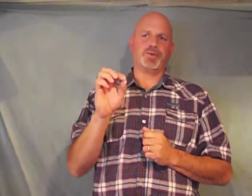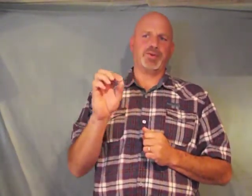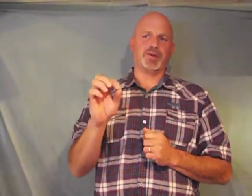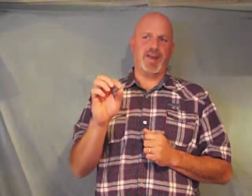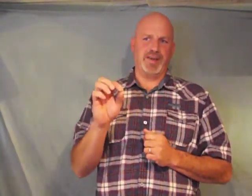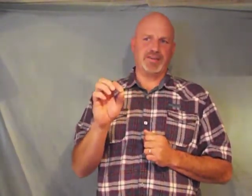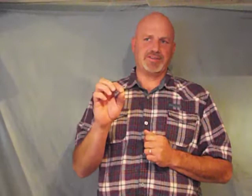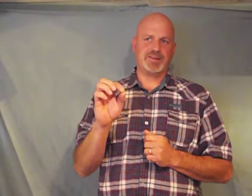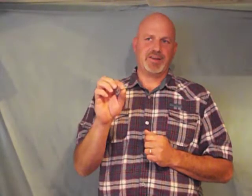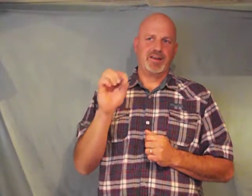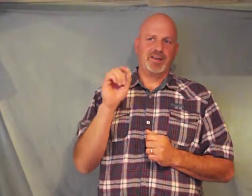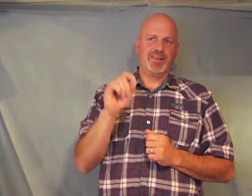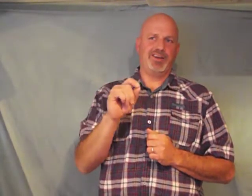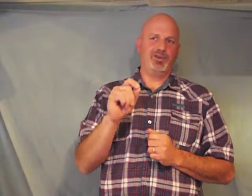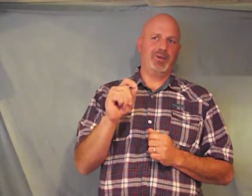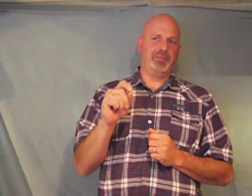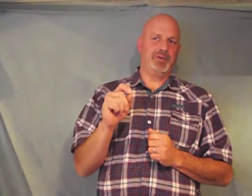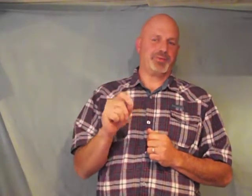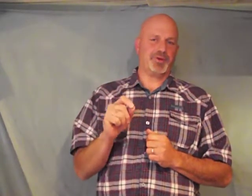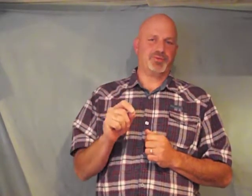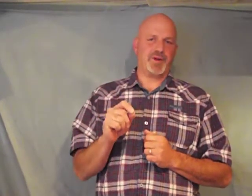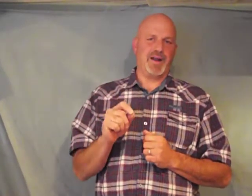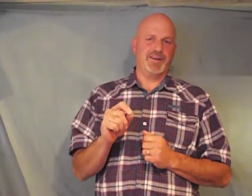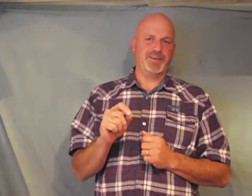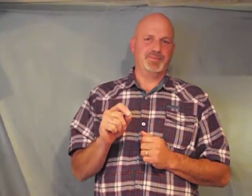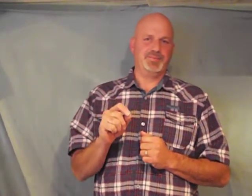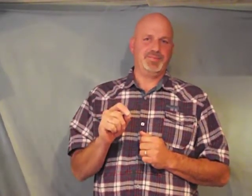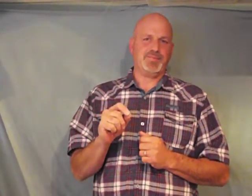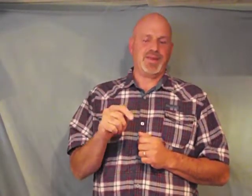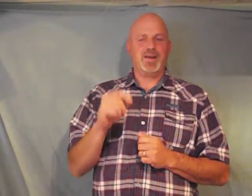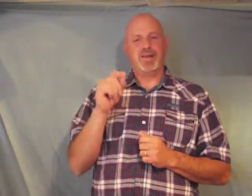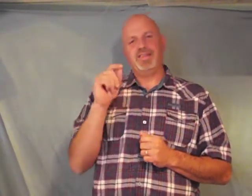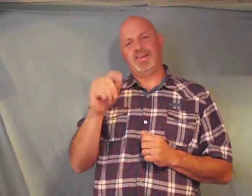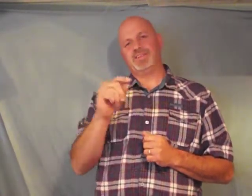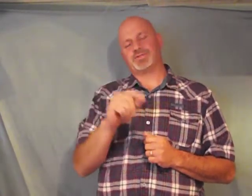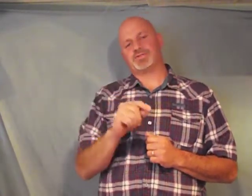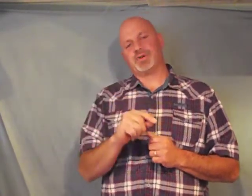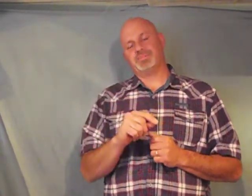your case that you may be proved right these are scriptures